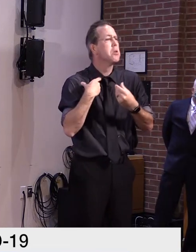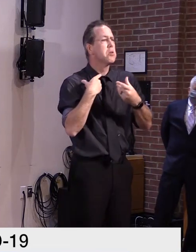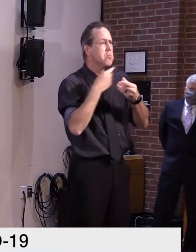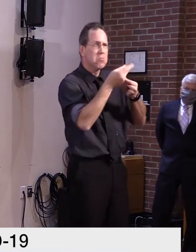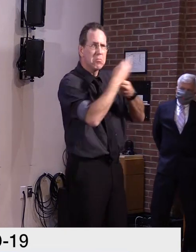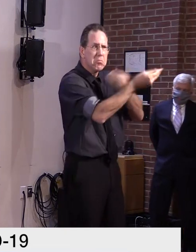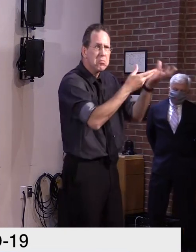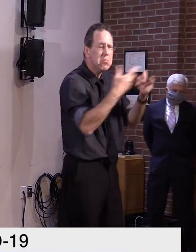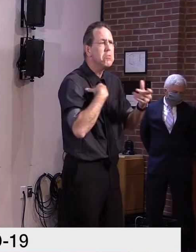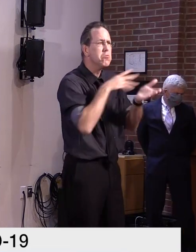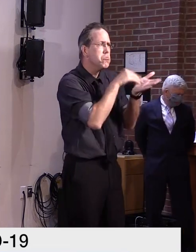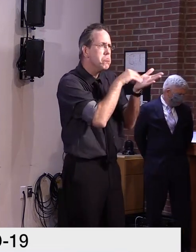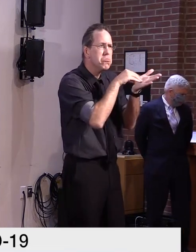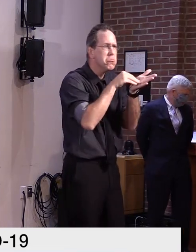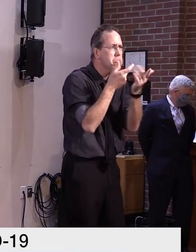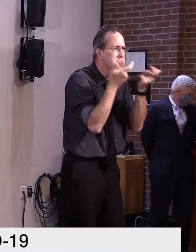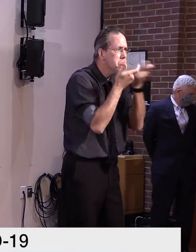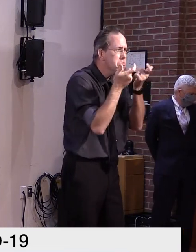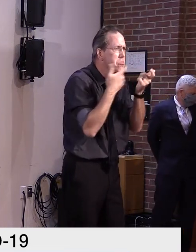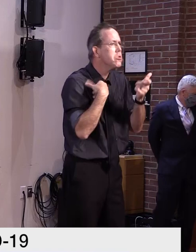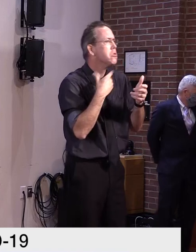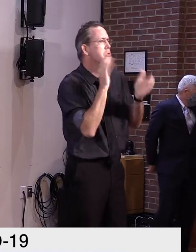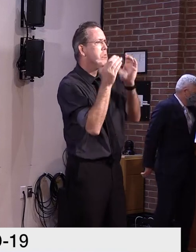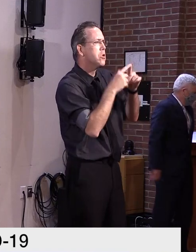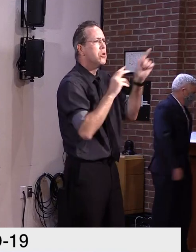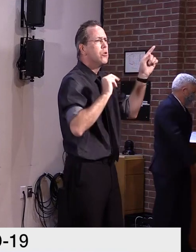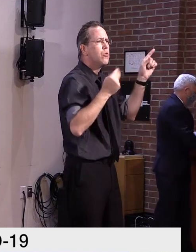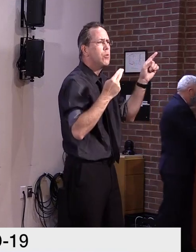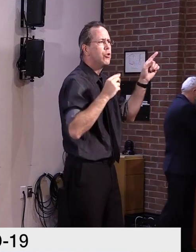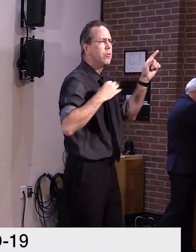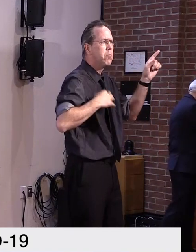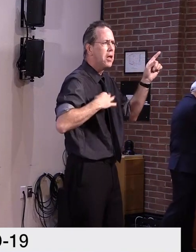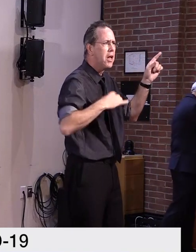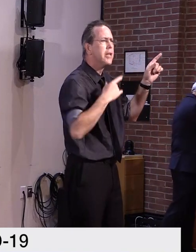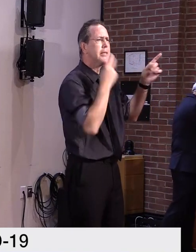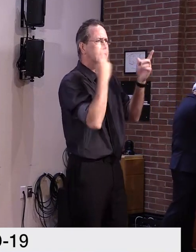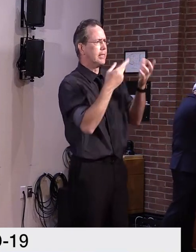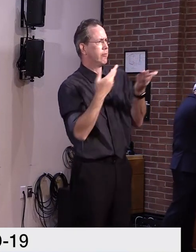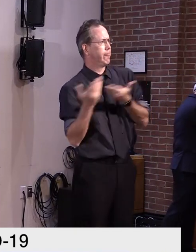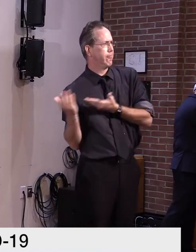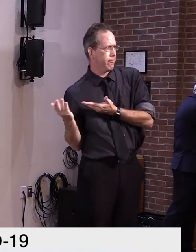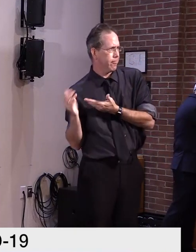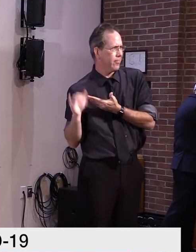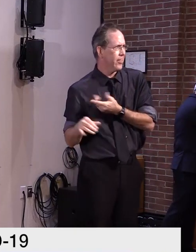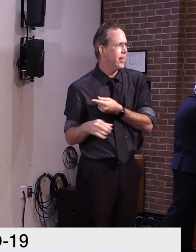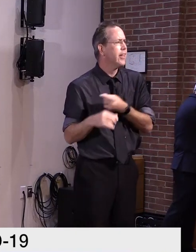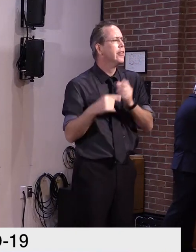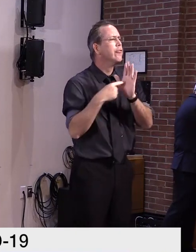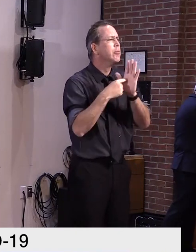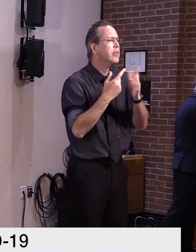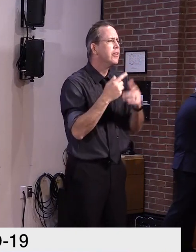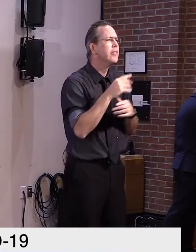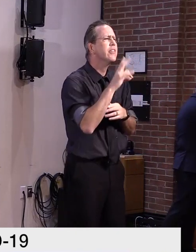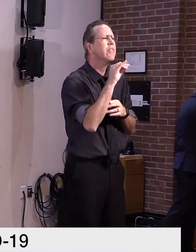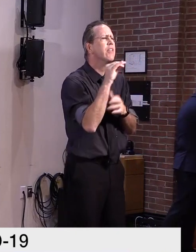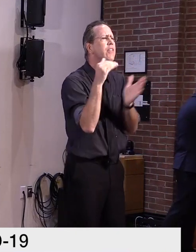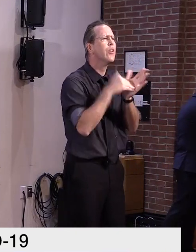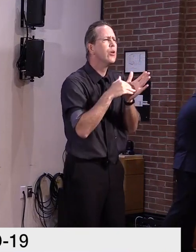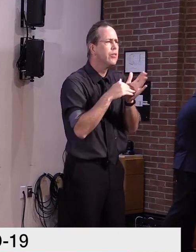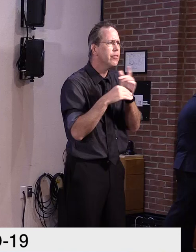New Hampshire and for Maine, but you can see for New Hampshire and Maine, it's a good representation. 70,000 tests in New Hampshire, 110